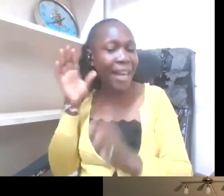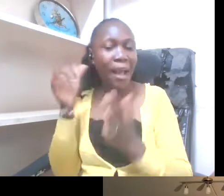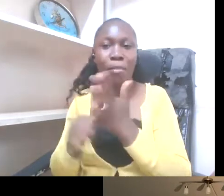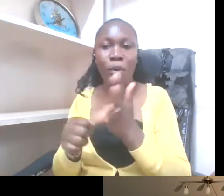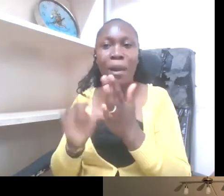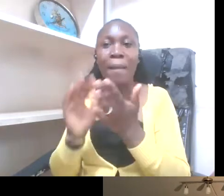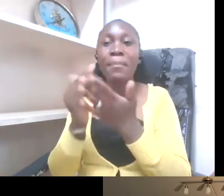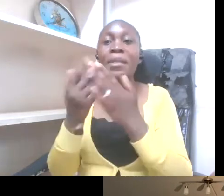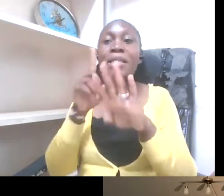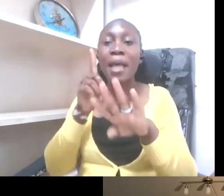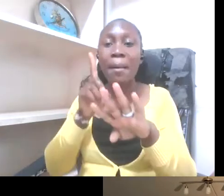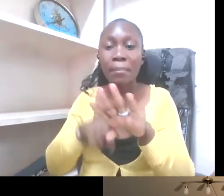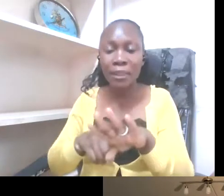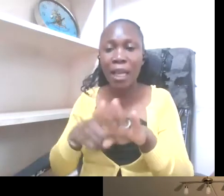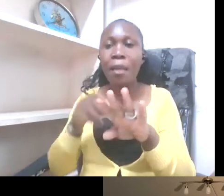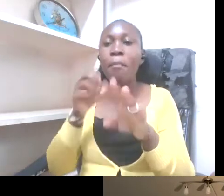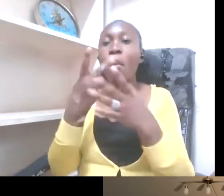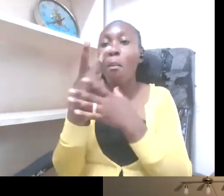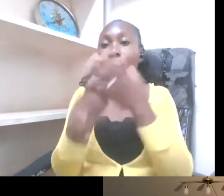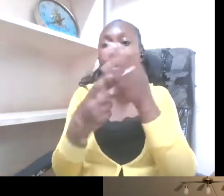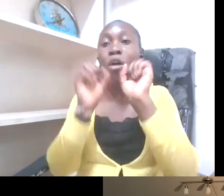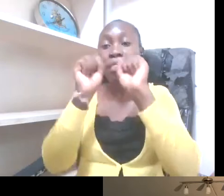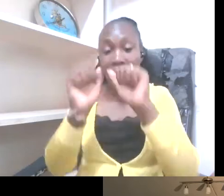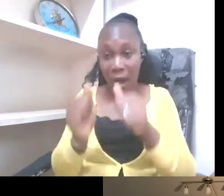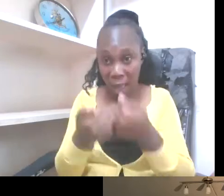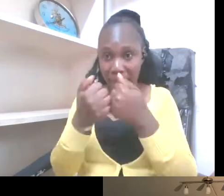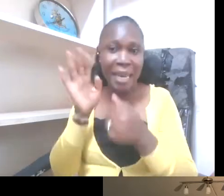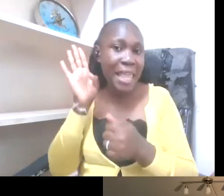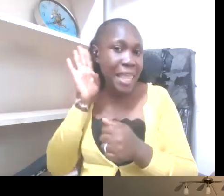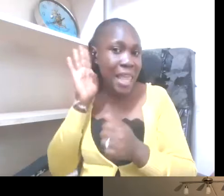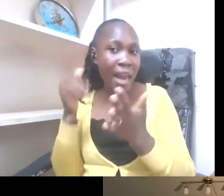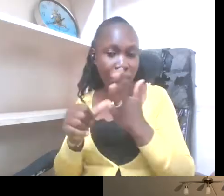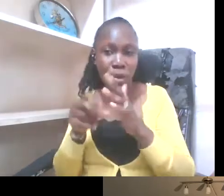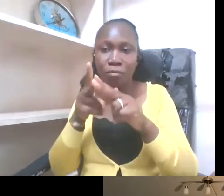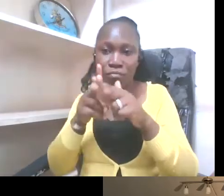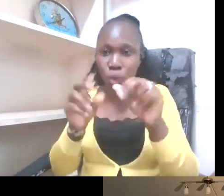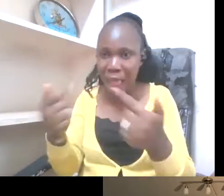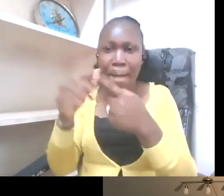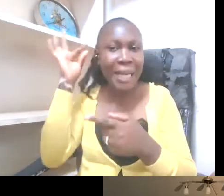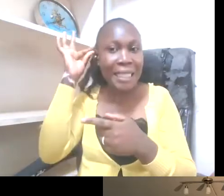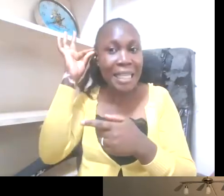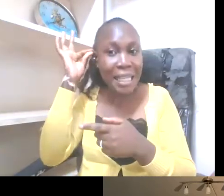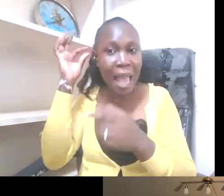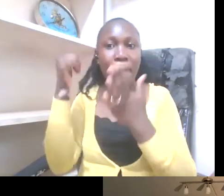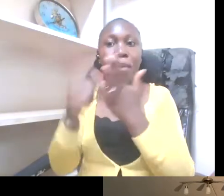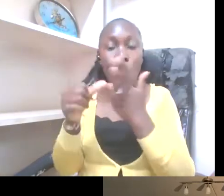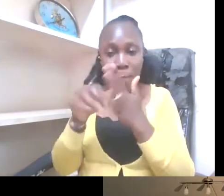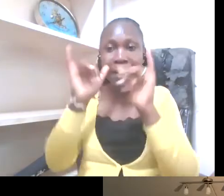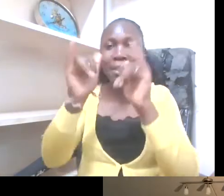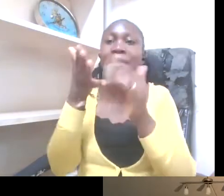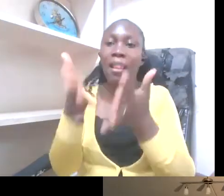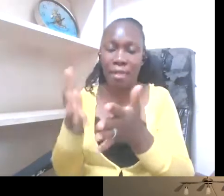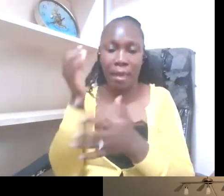problem. It was fixed, but the ear problem still is there in the anatomy of her ear.